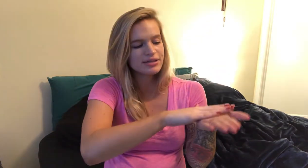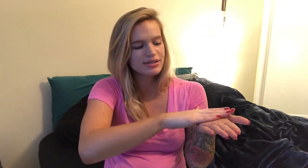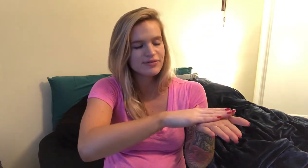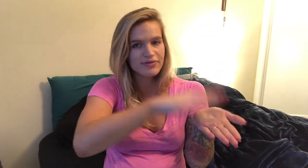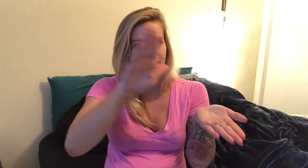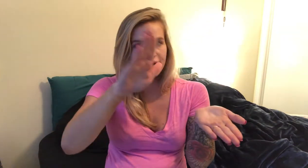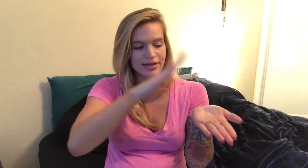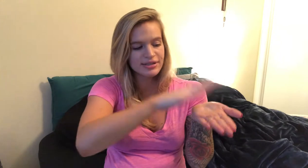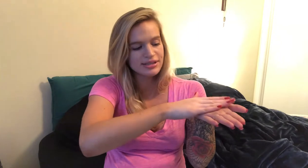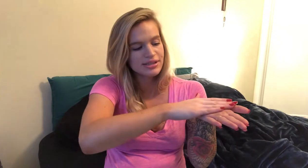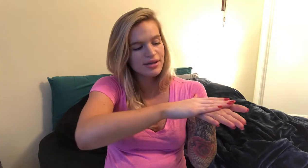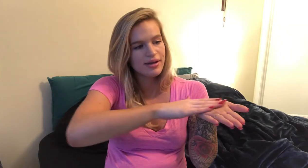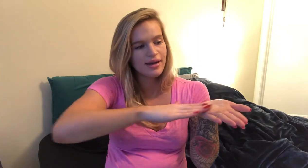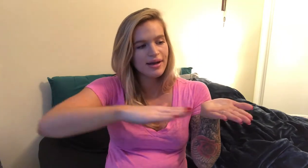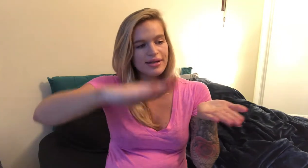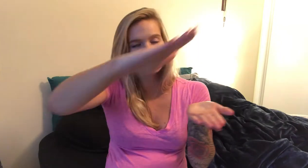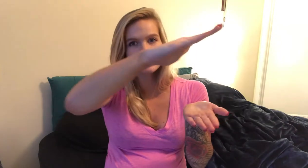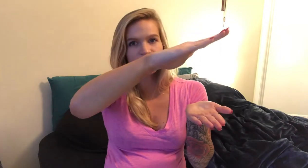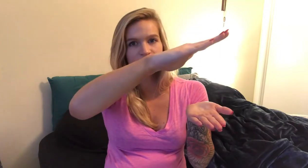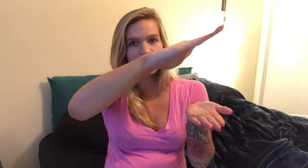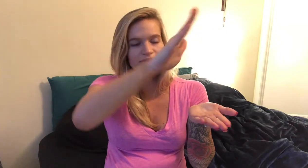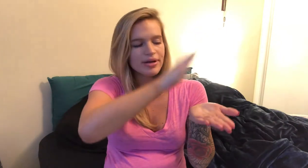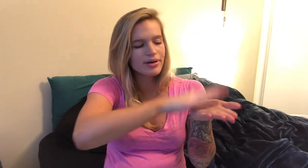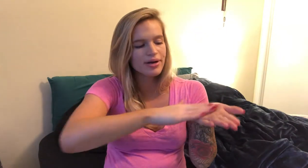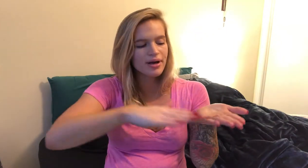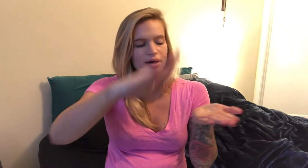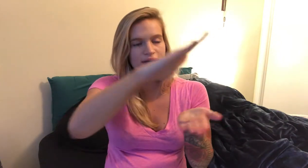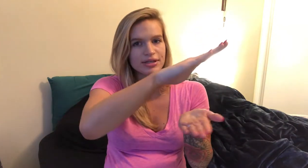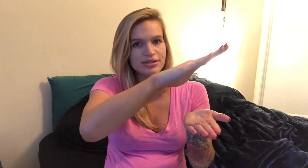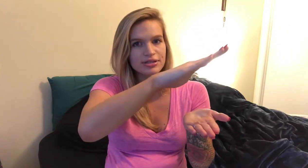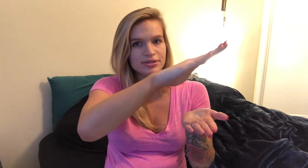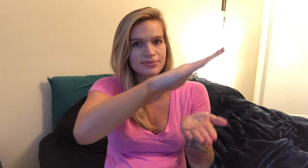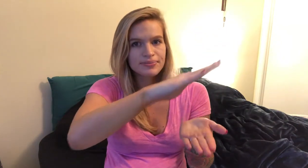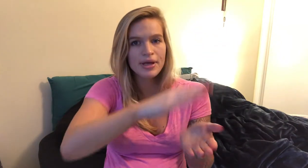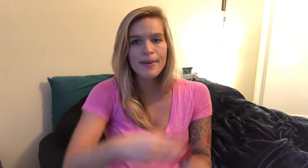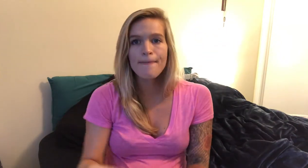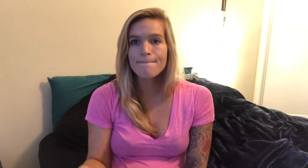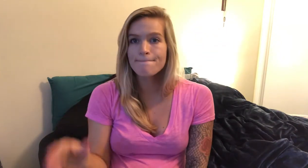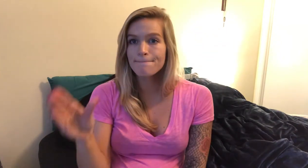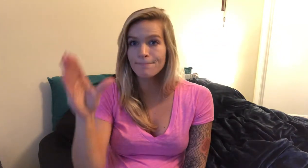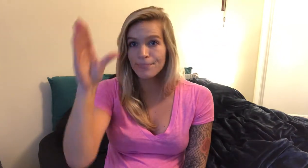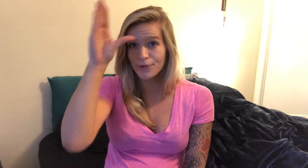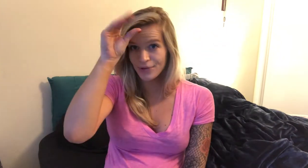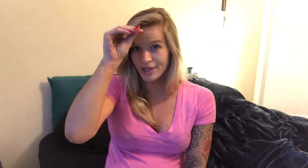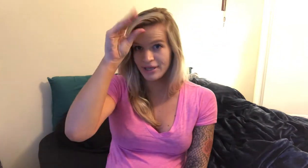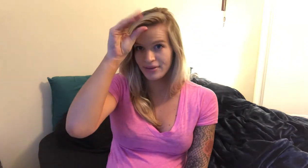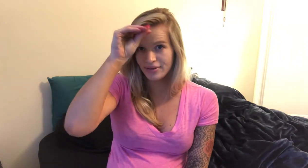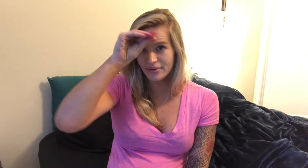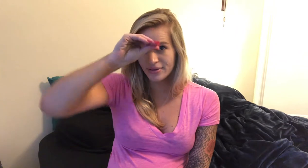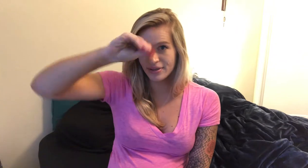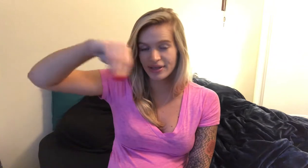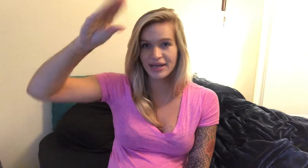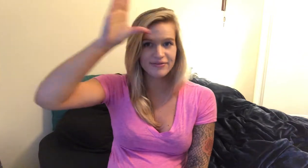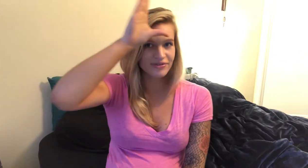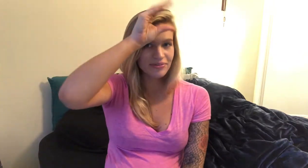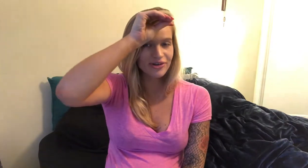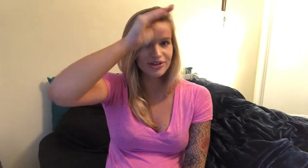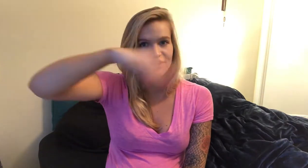flat hand and just go above it college boy again from earlier